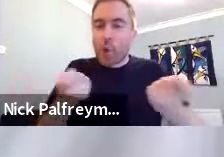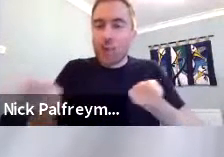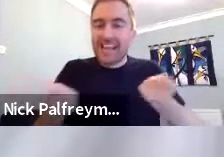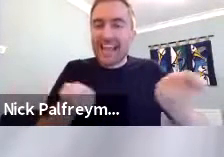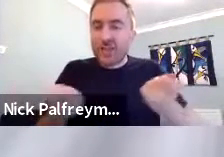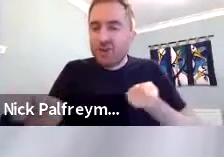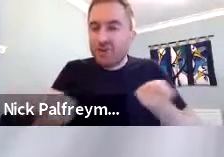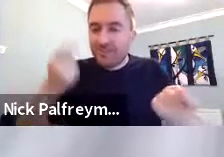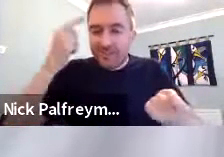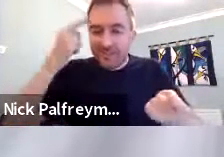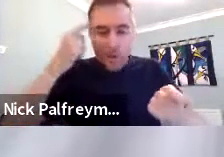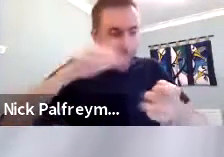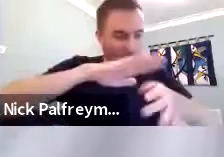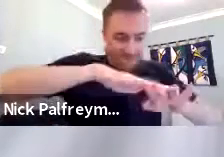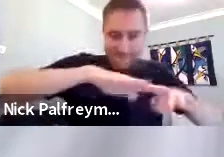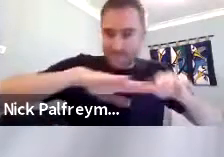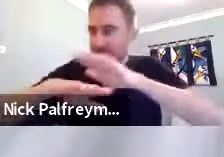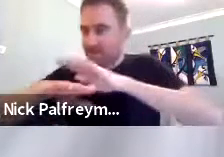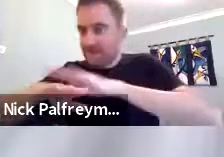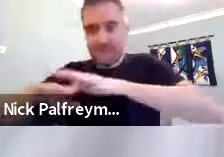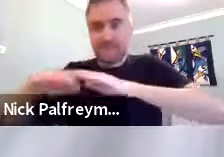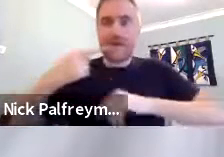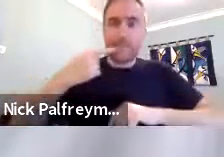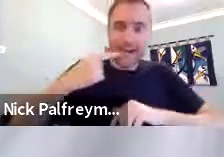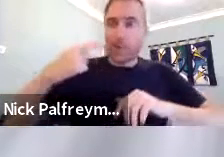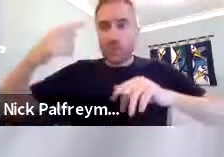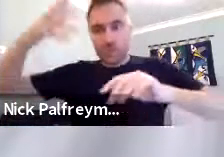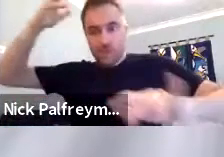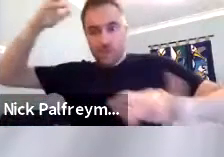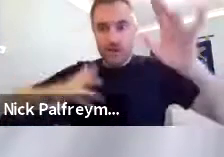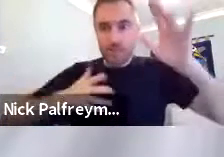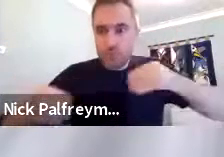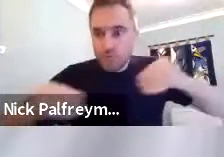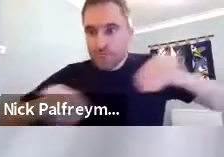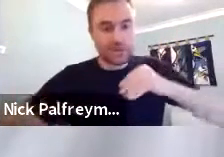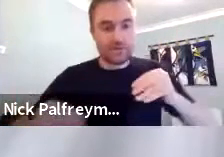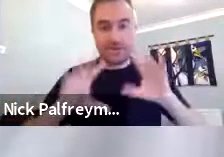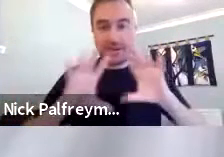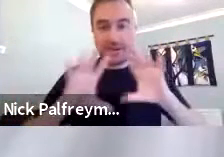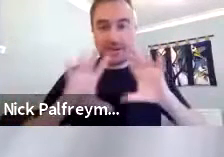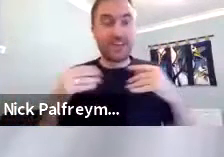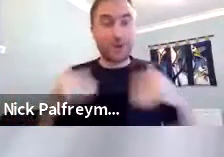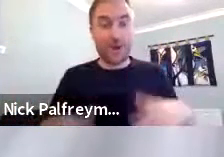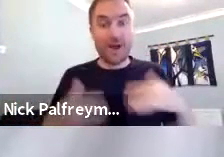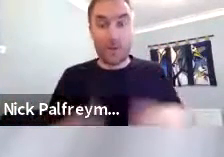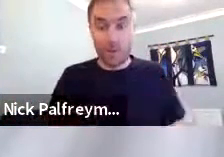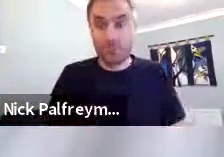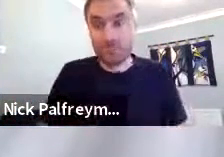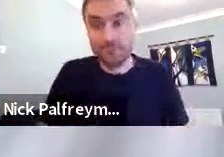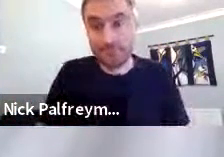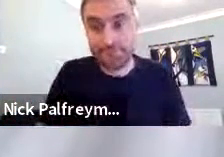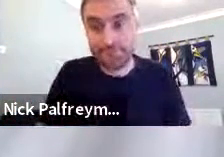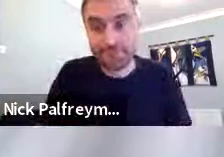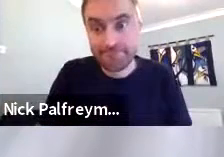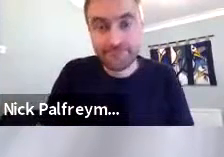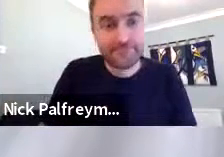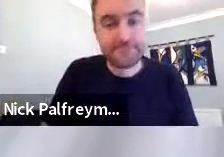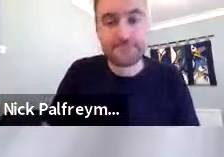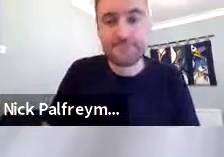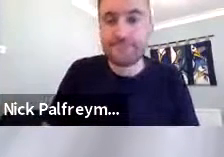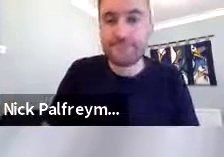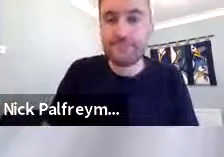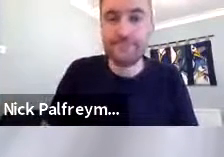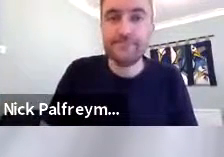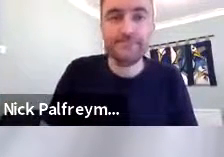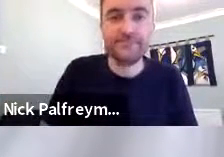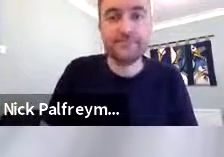short clip. But the same amount of time, the coordination of using her right hand, left hand, the movement that she's doing around her